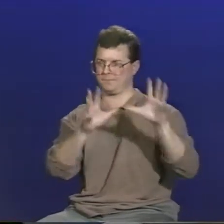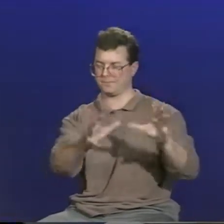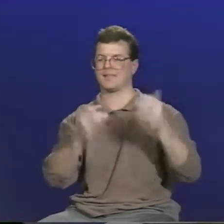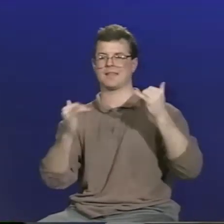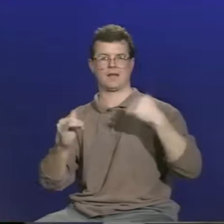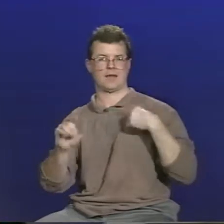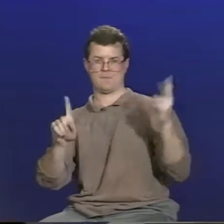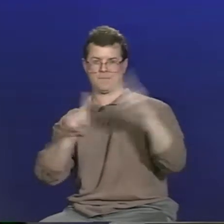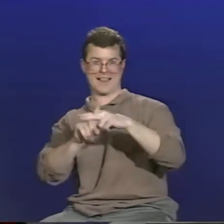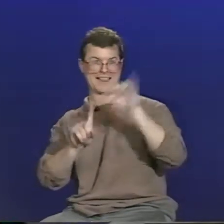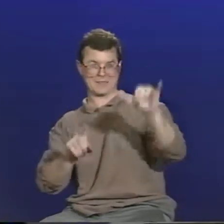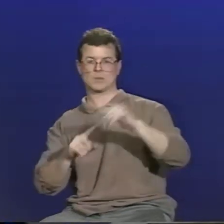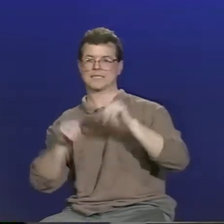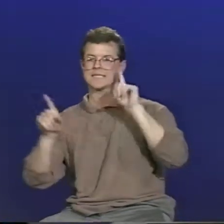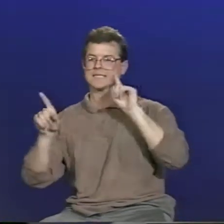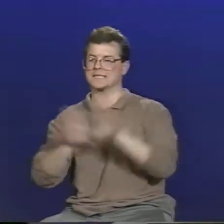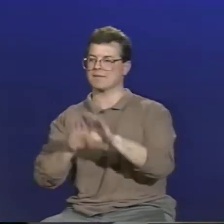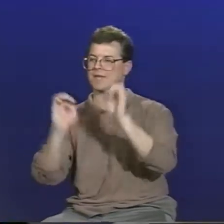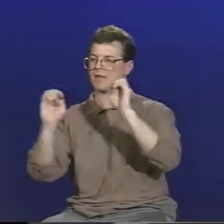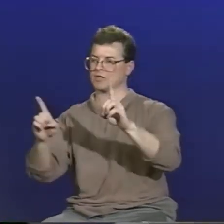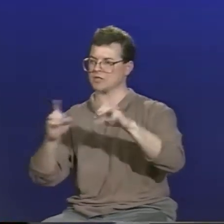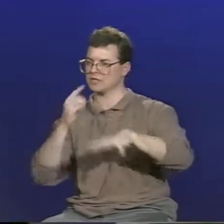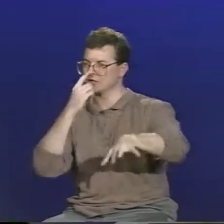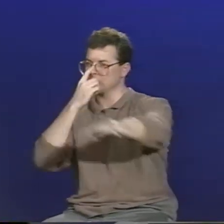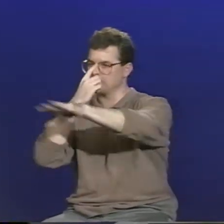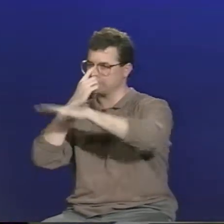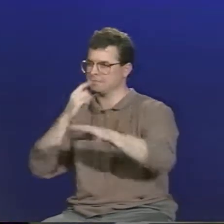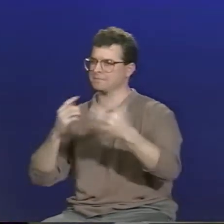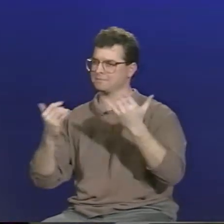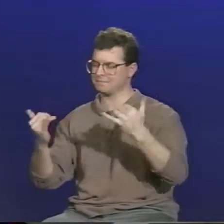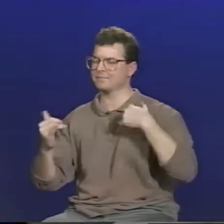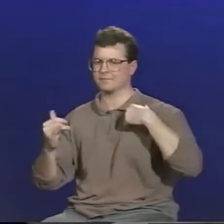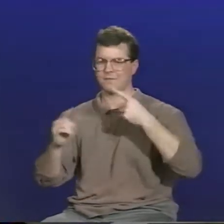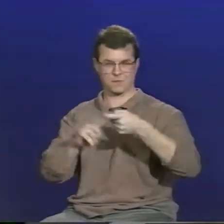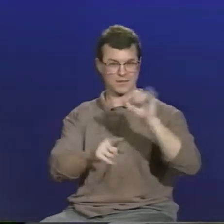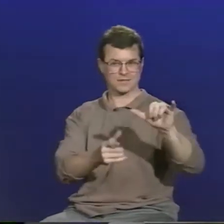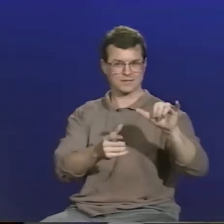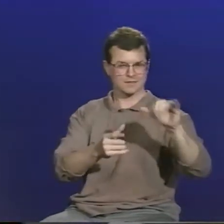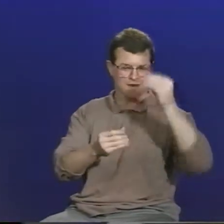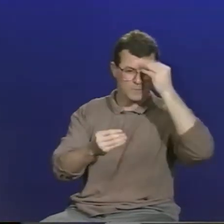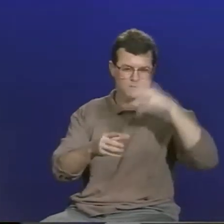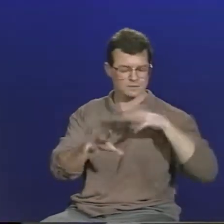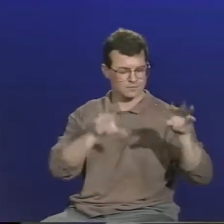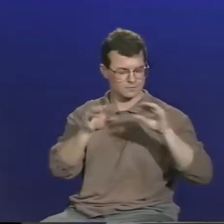issue that's going to remain so for a long time. Now, let's see how this issue relates to education of the deaf.